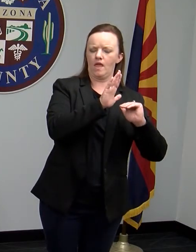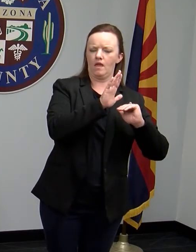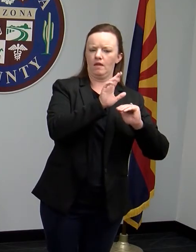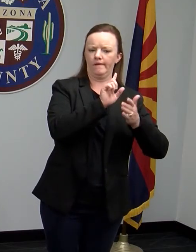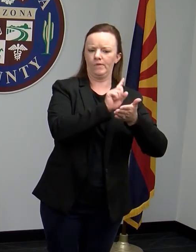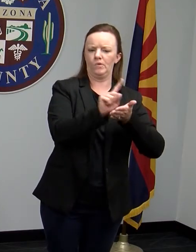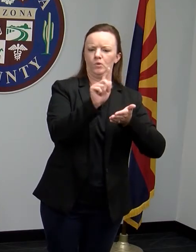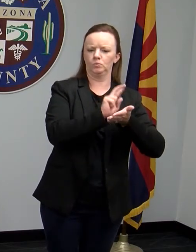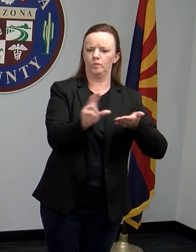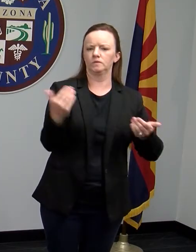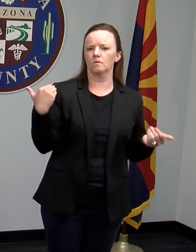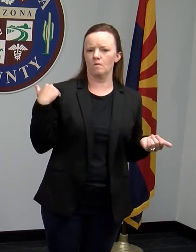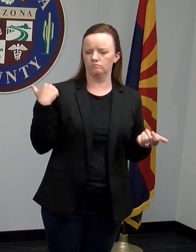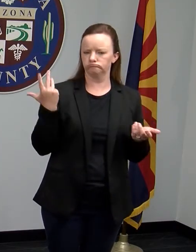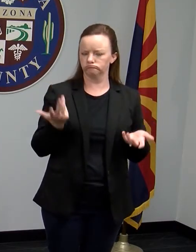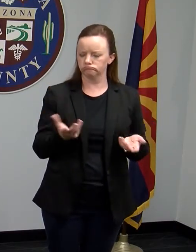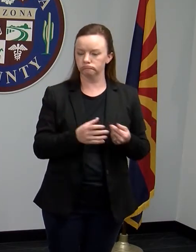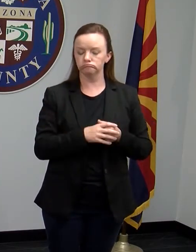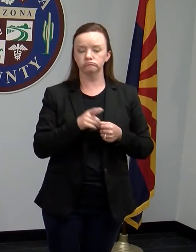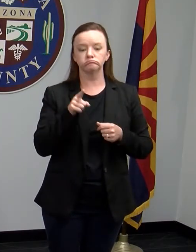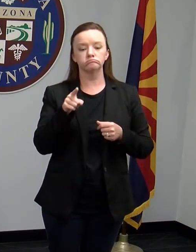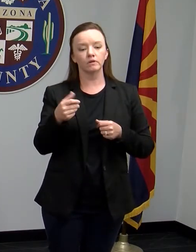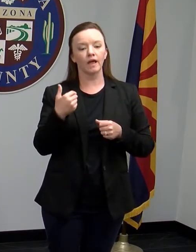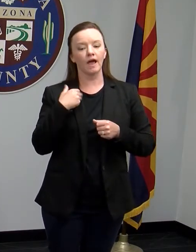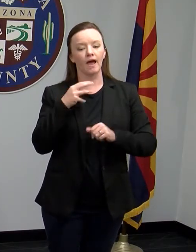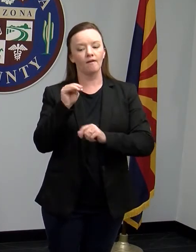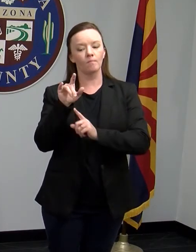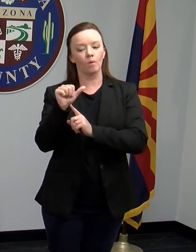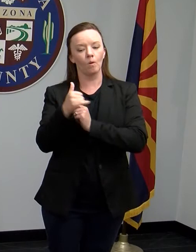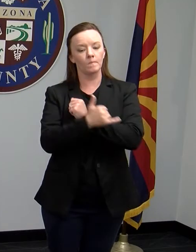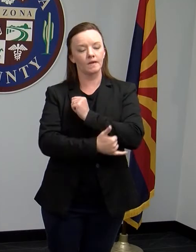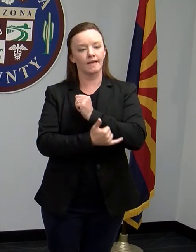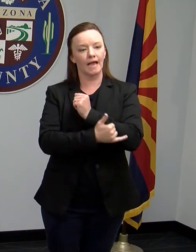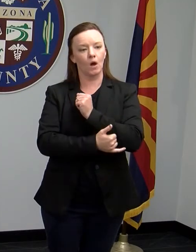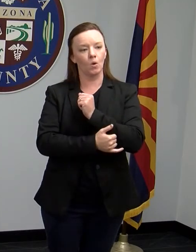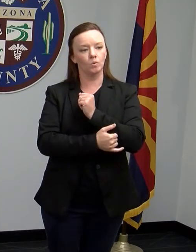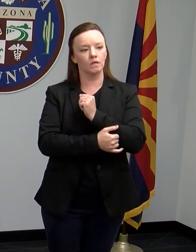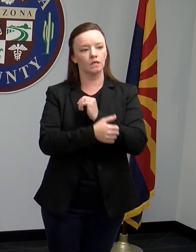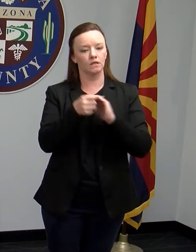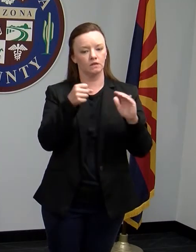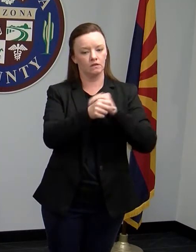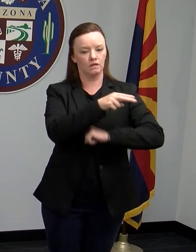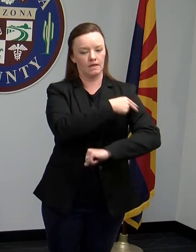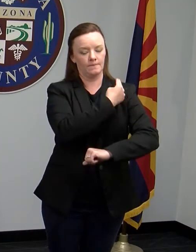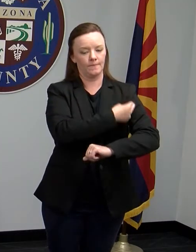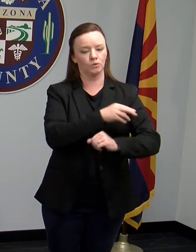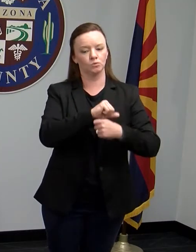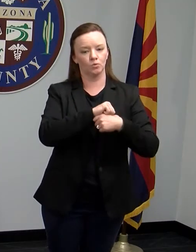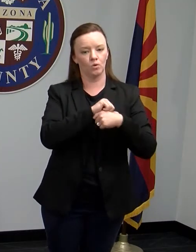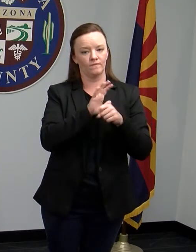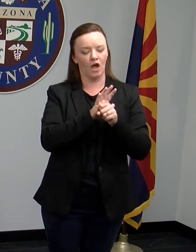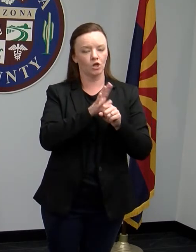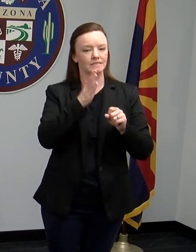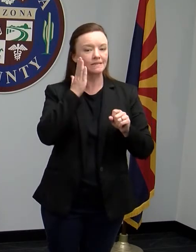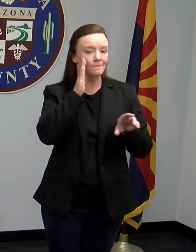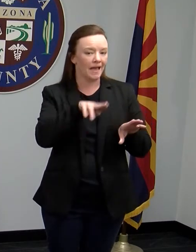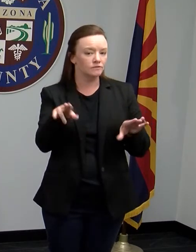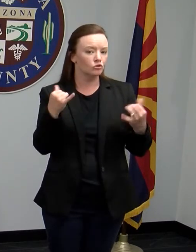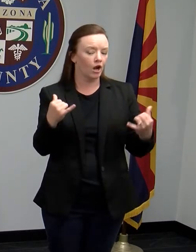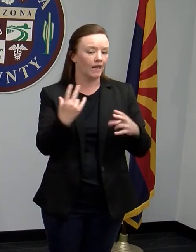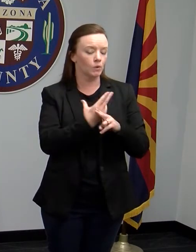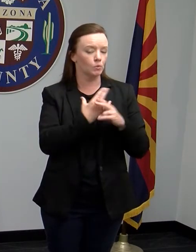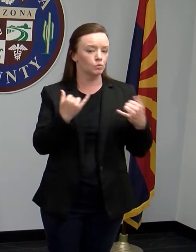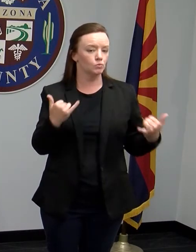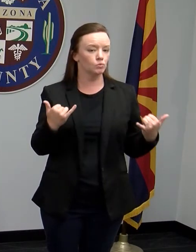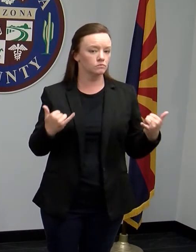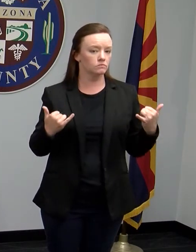two weeks ago. Do you have the Maricopa County inpatient COVID-19 beds in use today